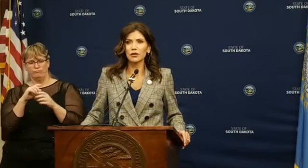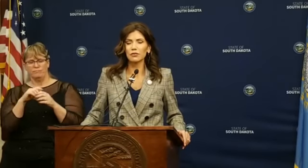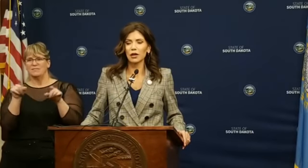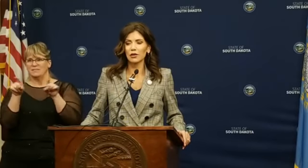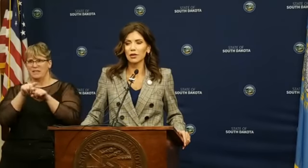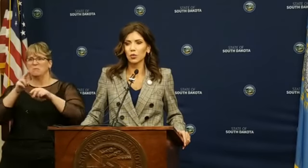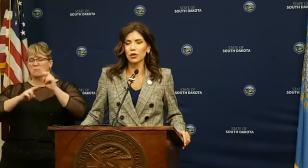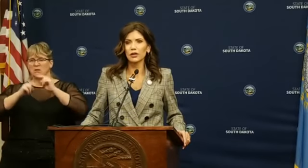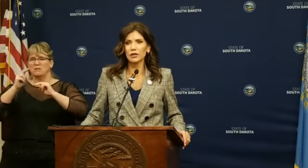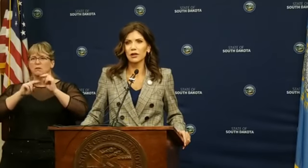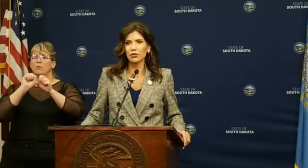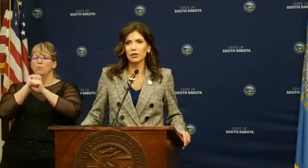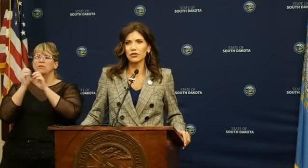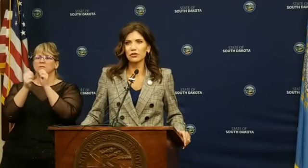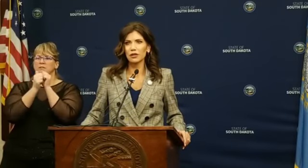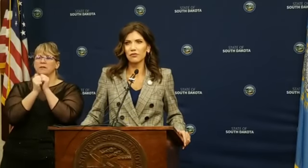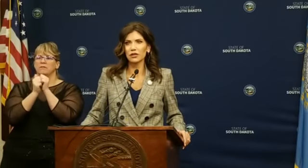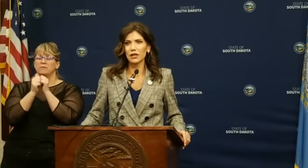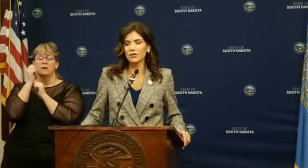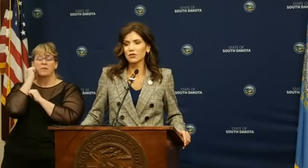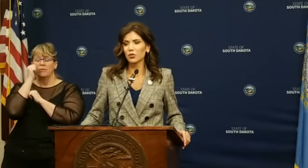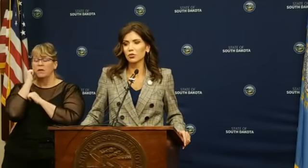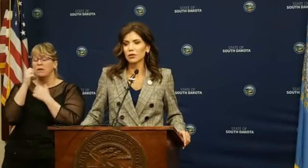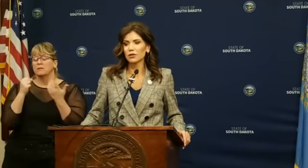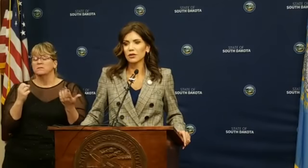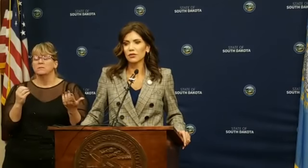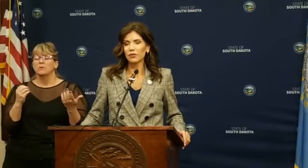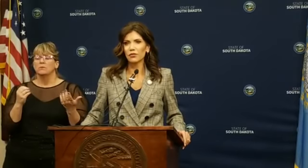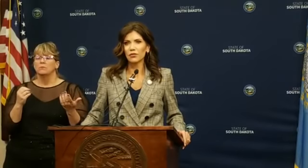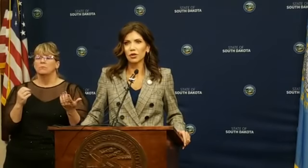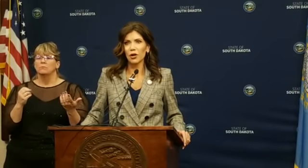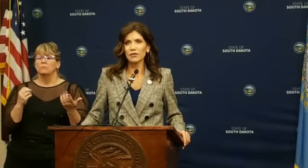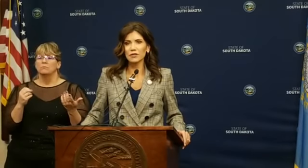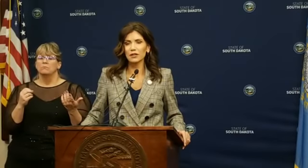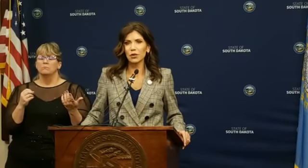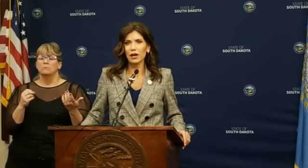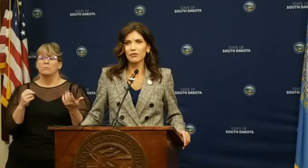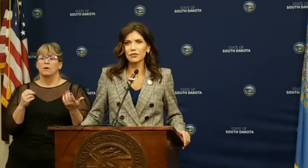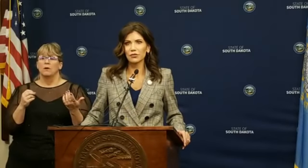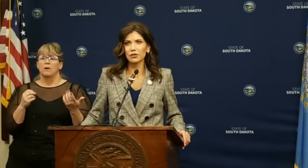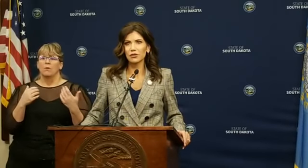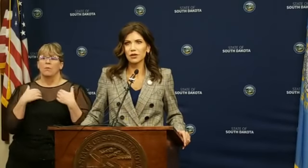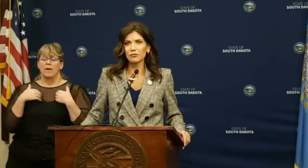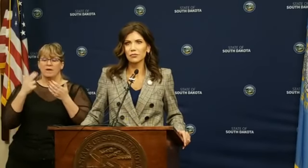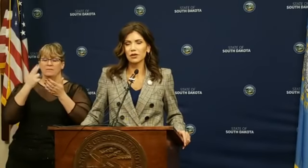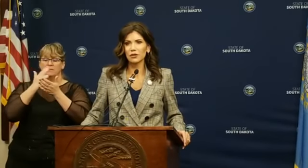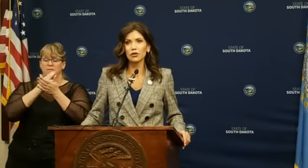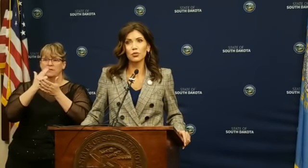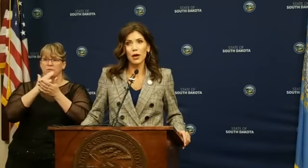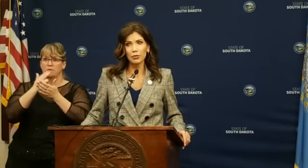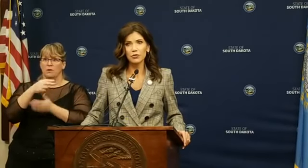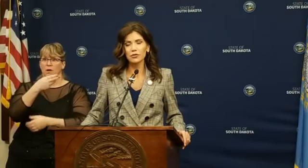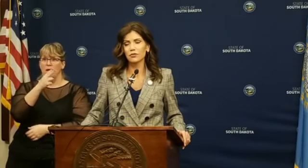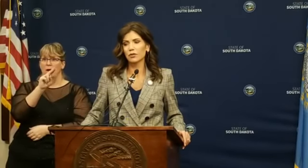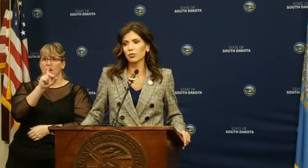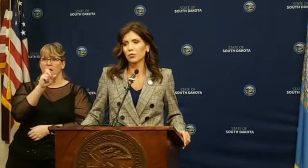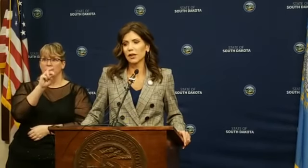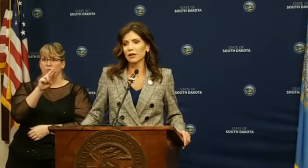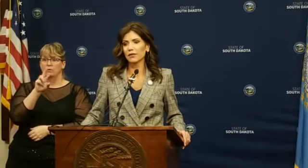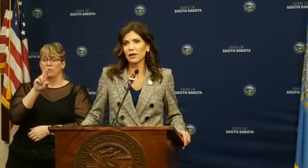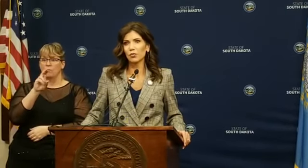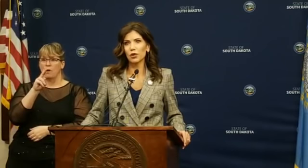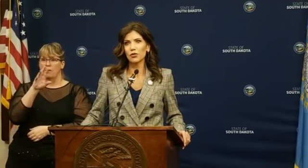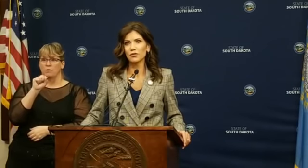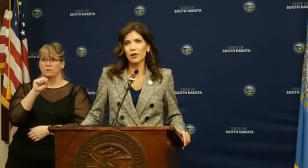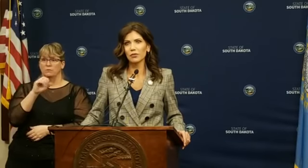same building and working together each and every day. So, you know, obviously we have Secretary Hunter Roberts that will